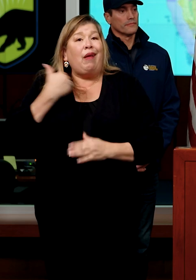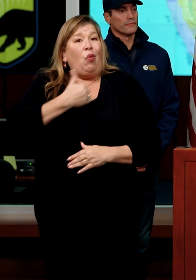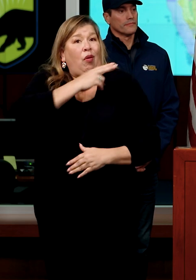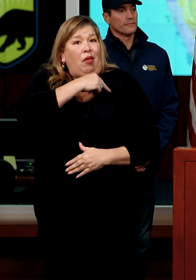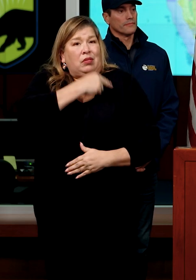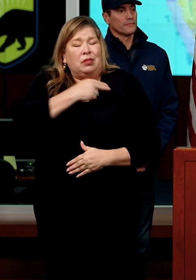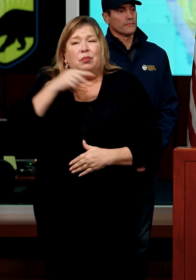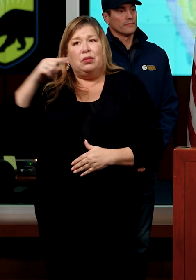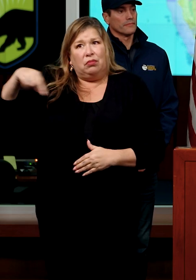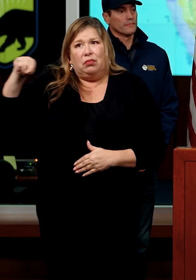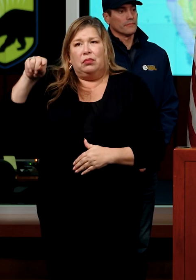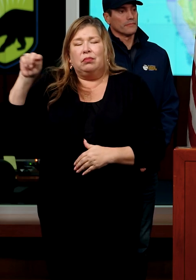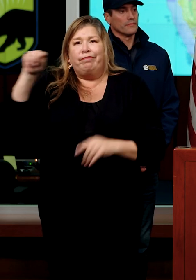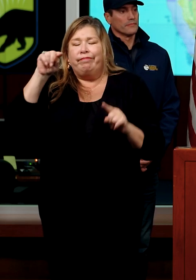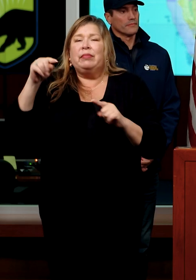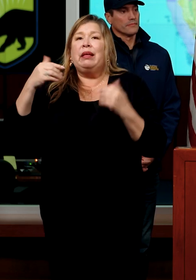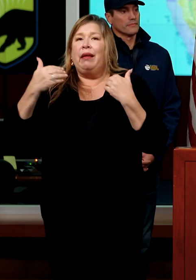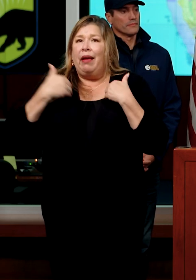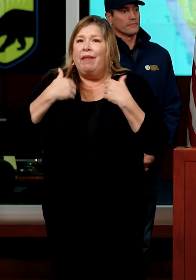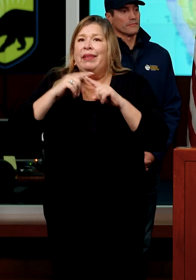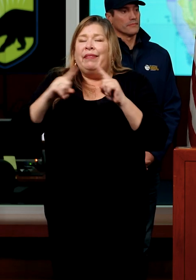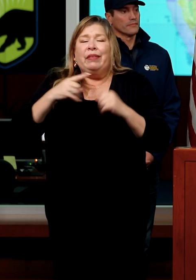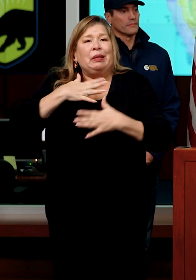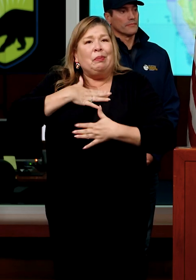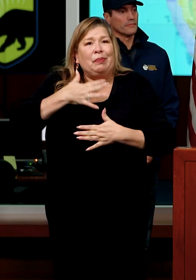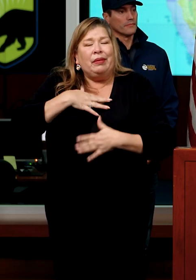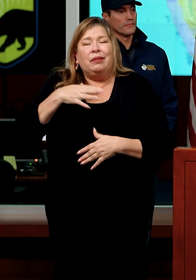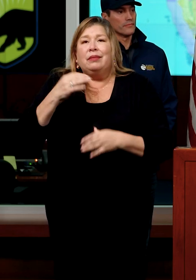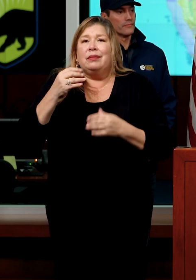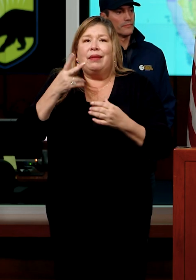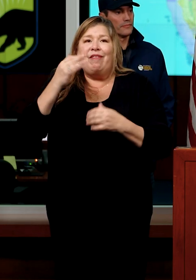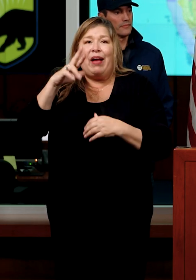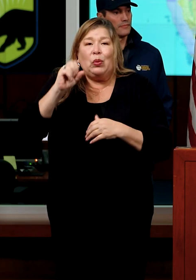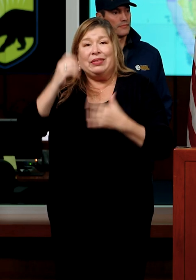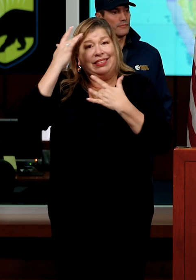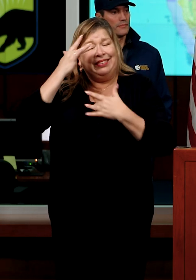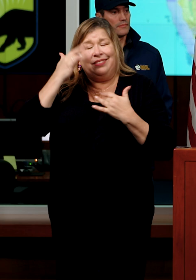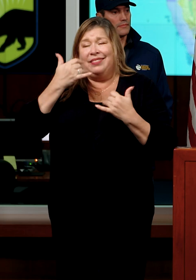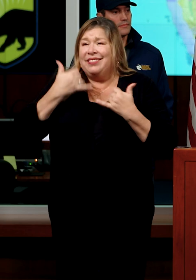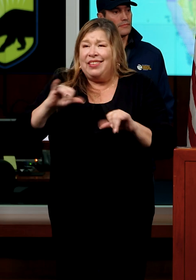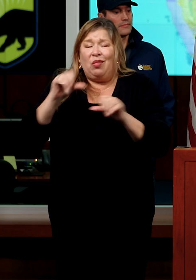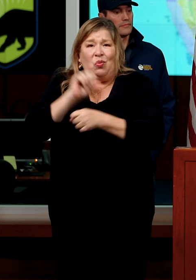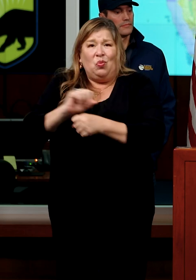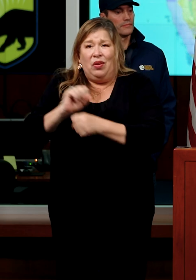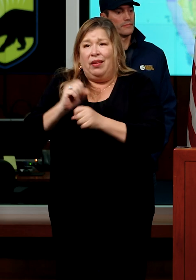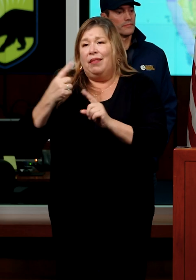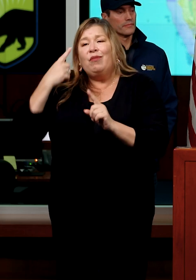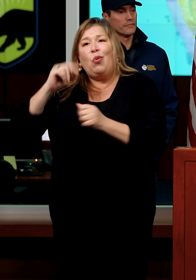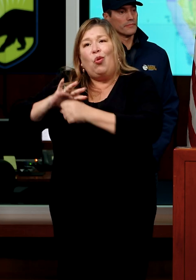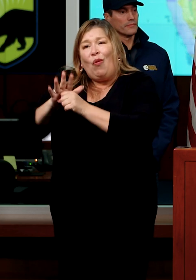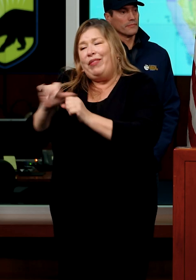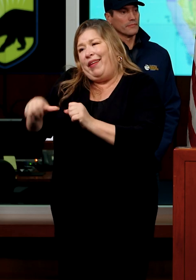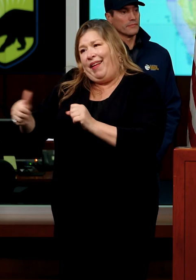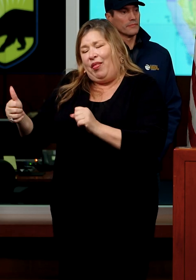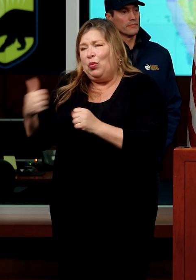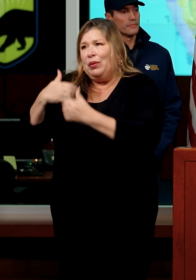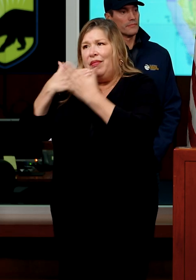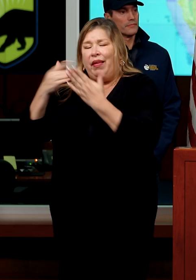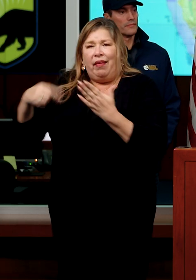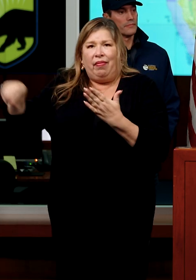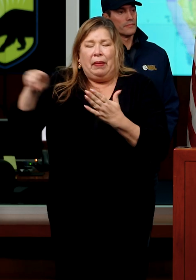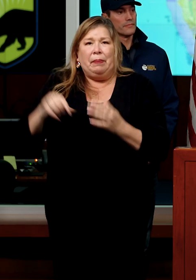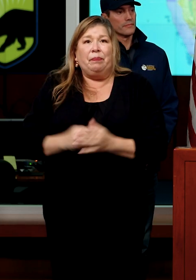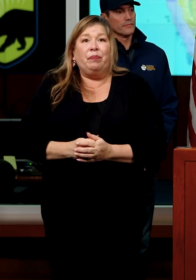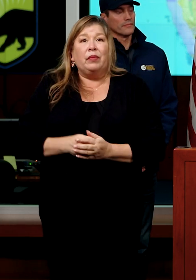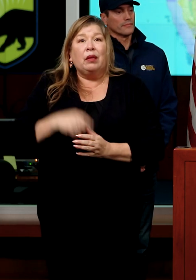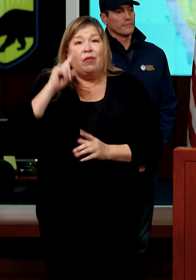continue to battle the effects of various respiratory viruses, including COVID, as well, and we thank them for all that they're doing. It is not too